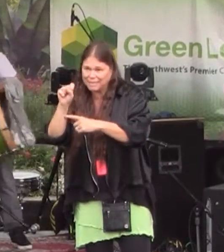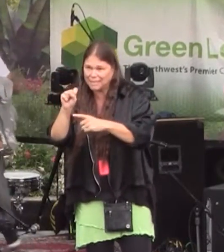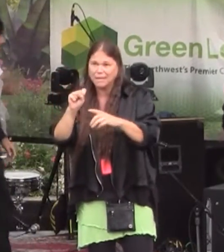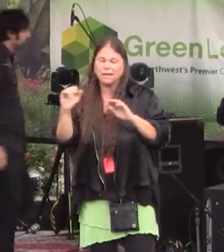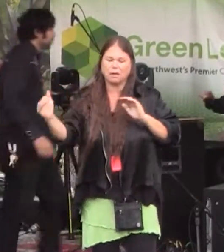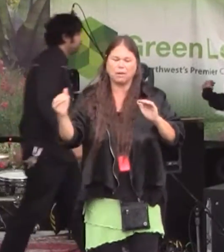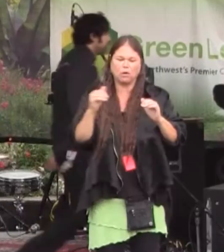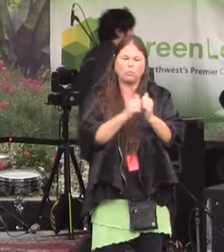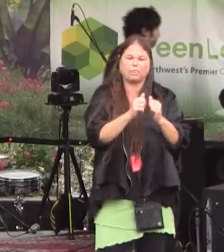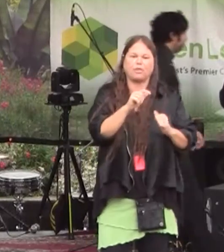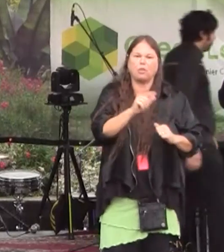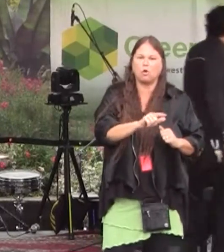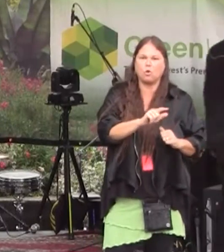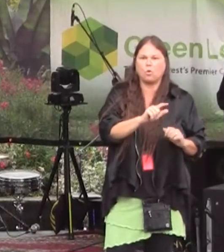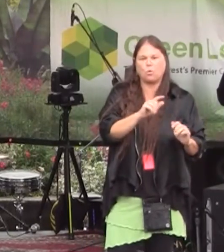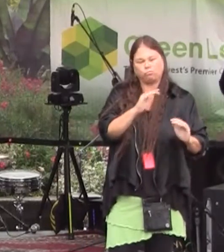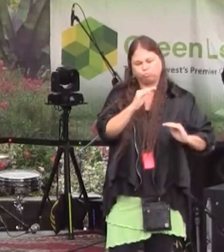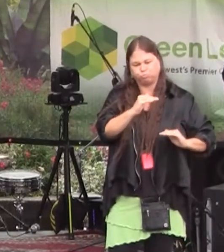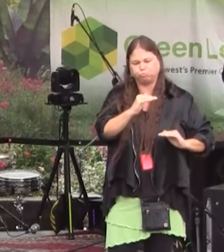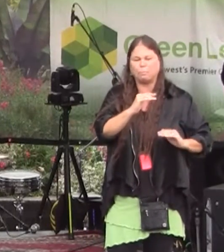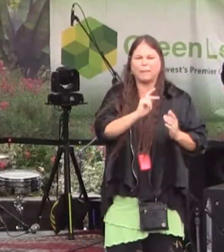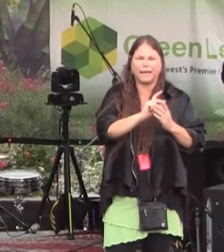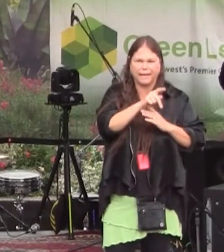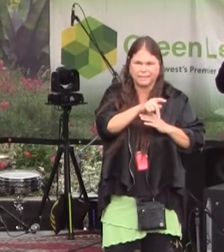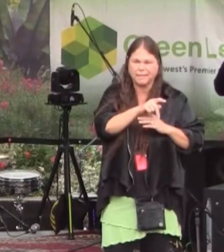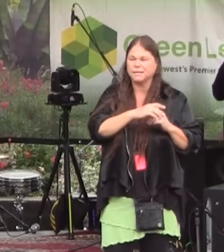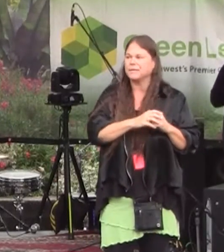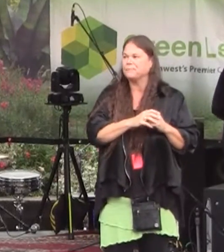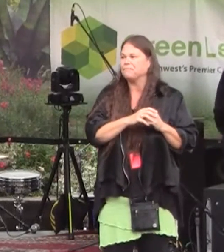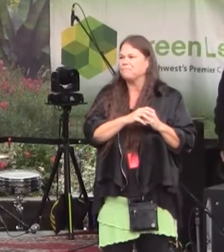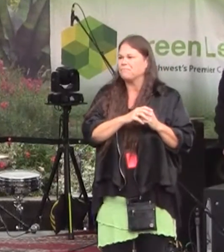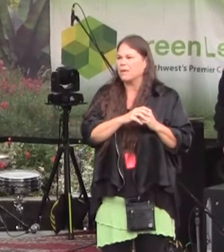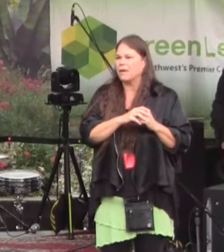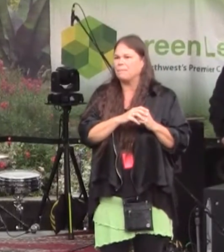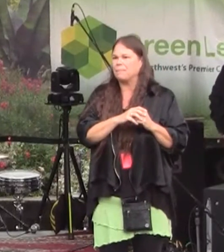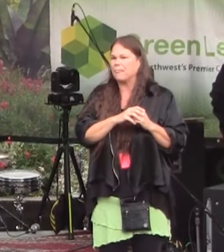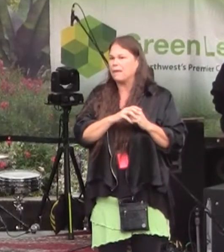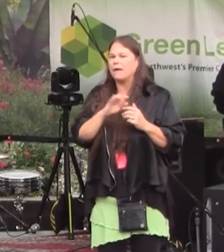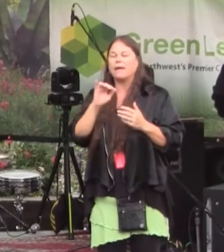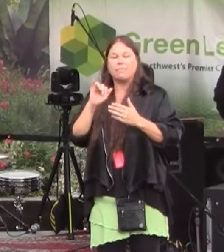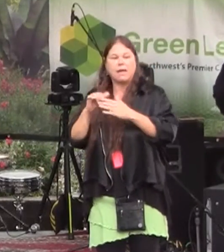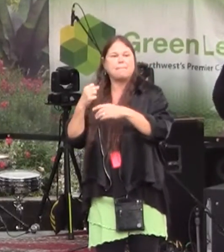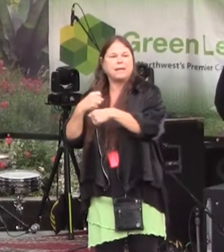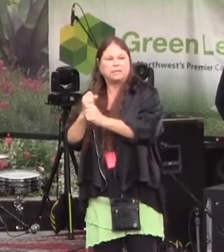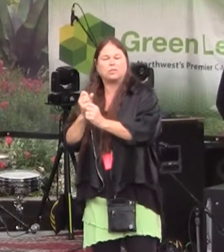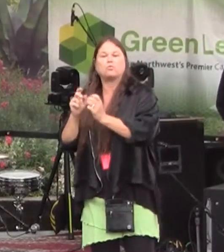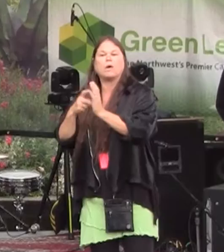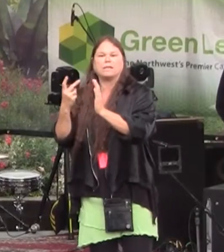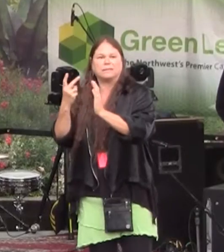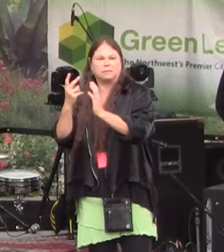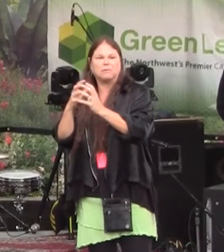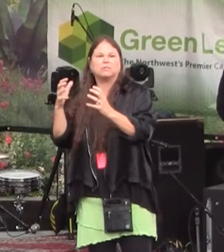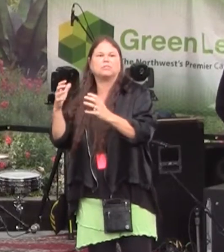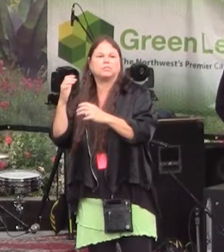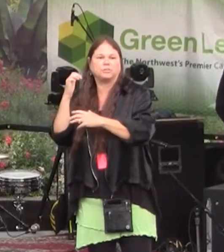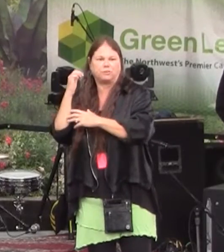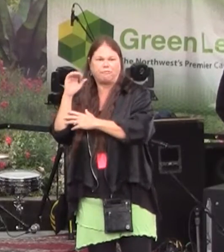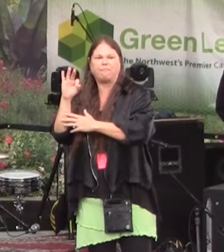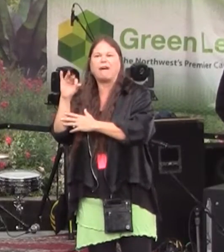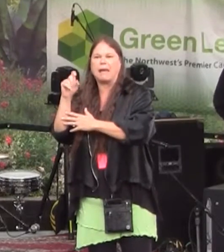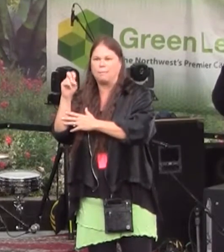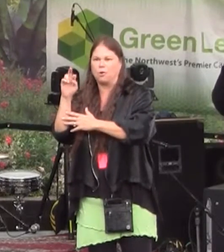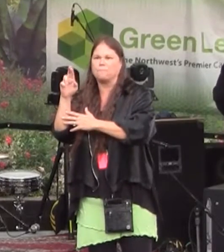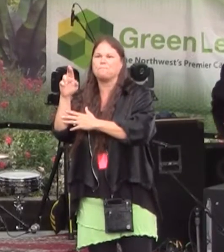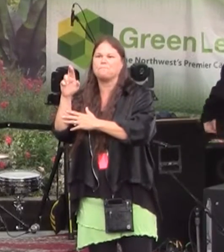dwarf hemp, the low, less than three-tenths of 1% hemp, and that makes twice as much fiber. So